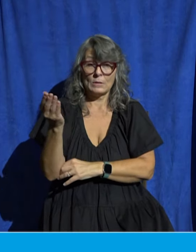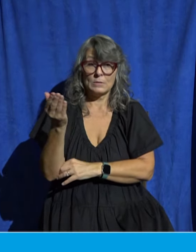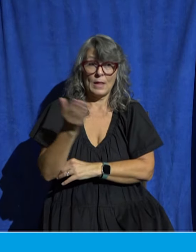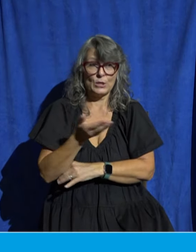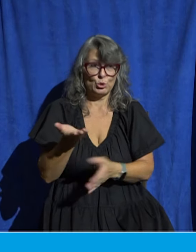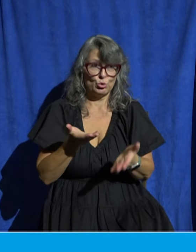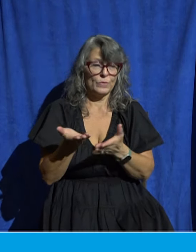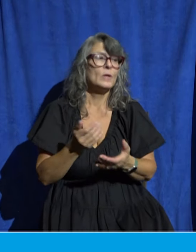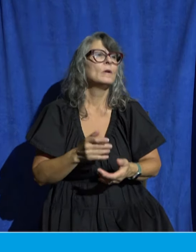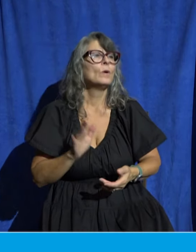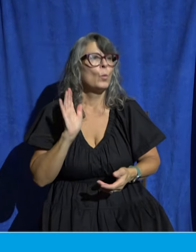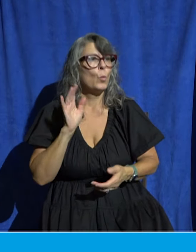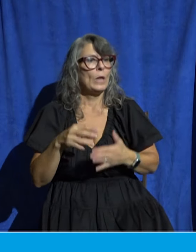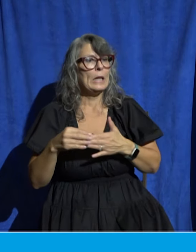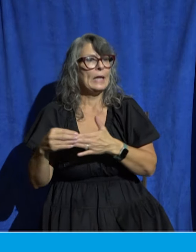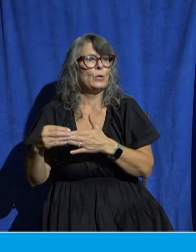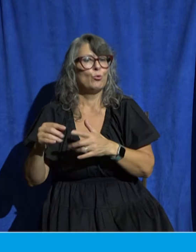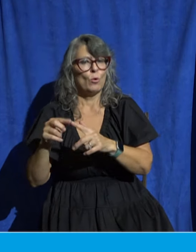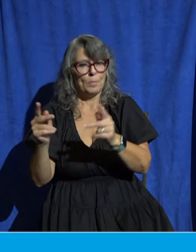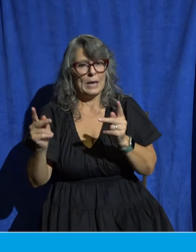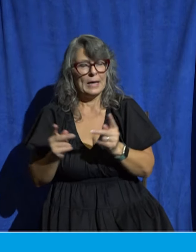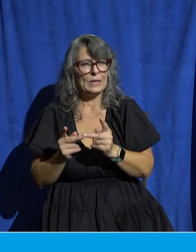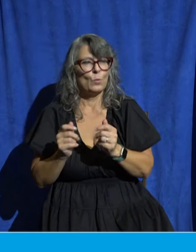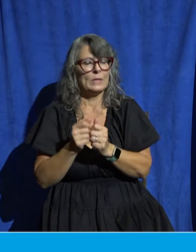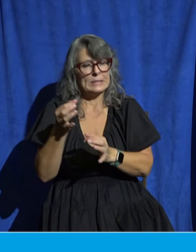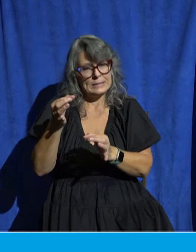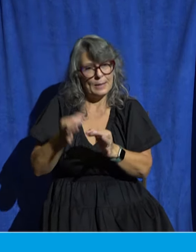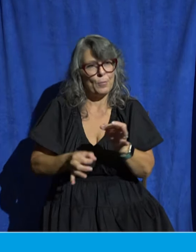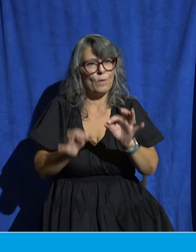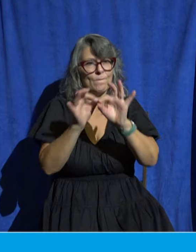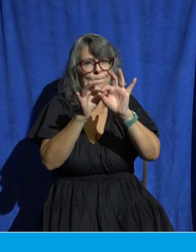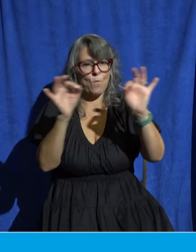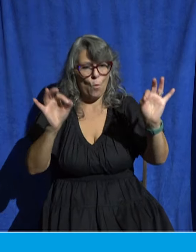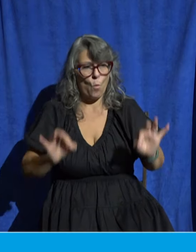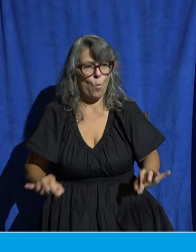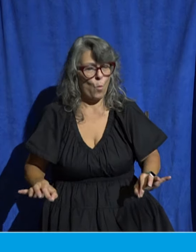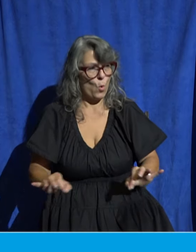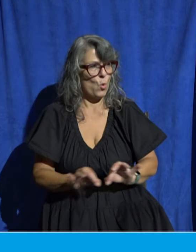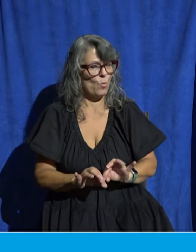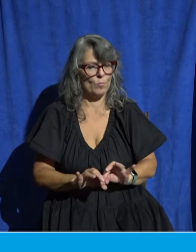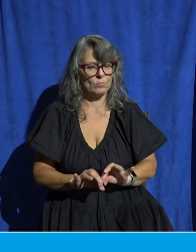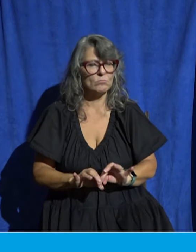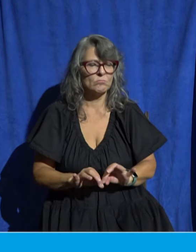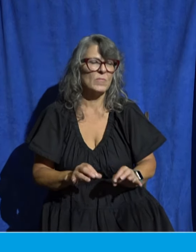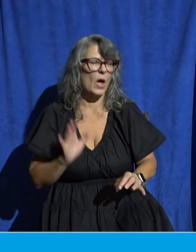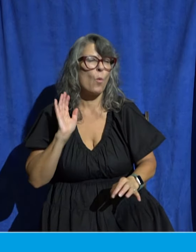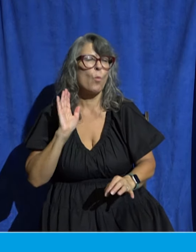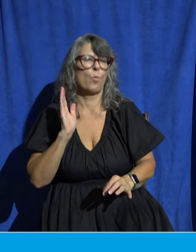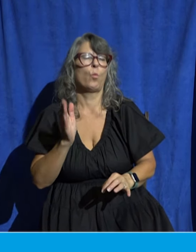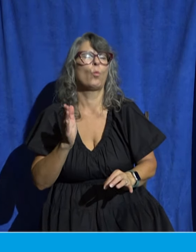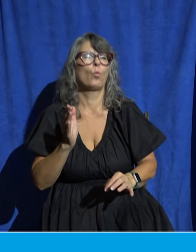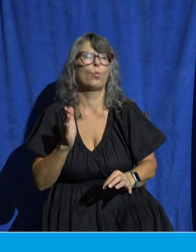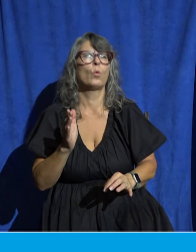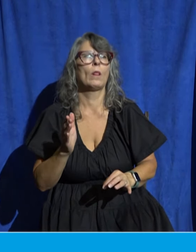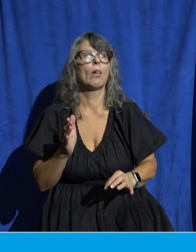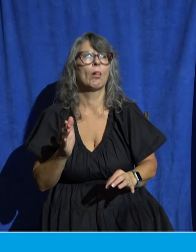take you to a simple form and on that form we just walk you through it real quick there'll be a place just to enter your basic contact information